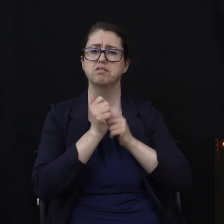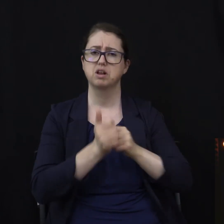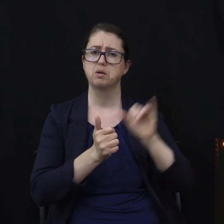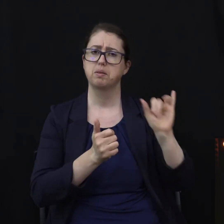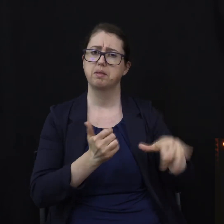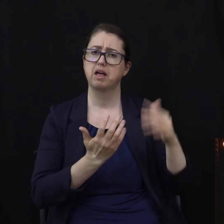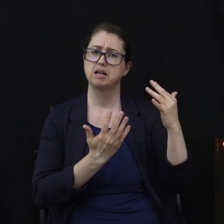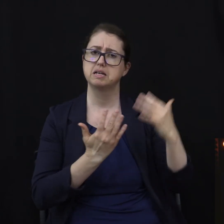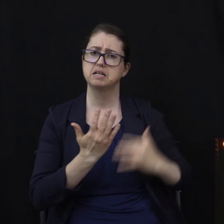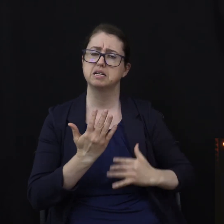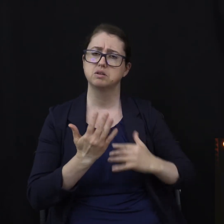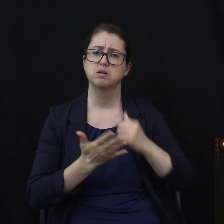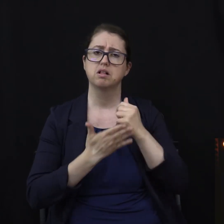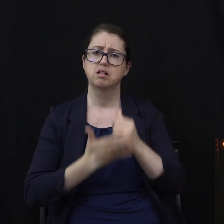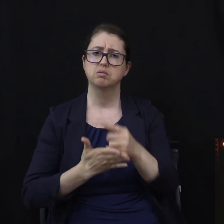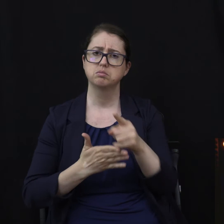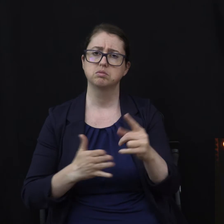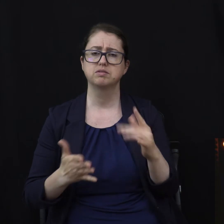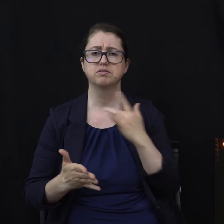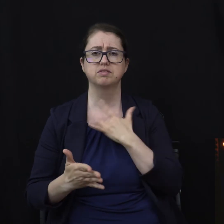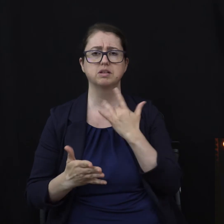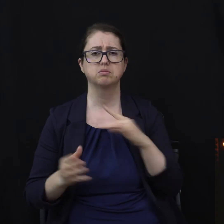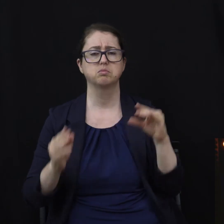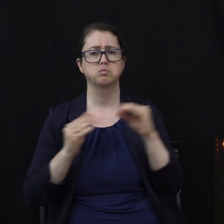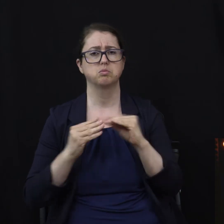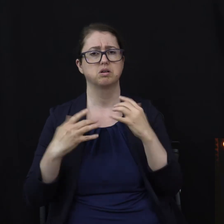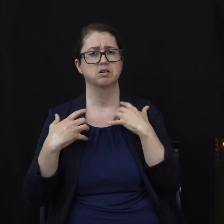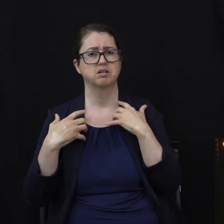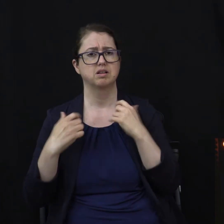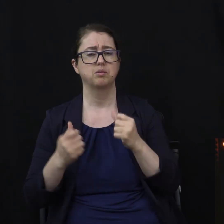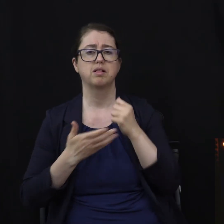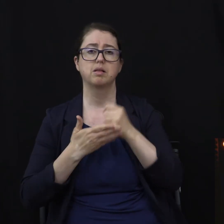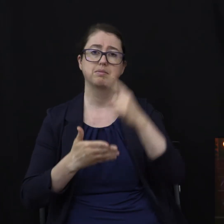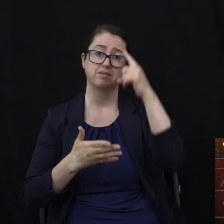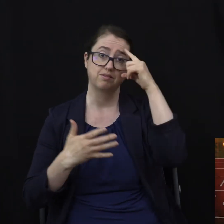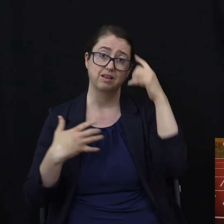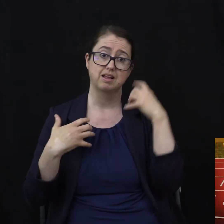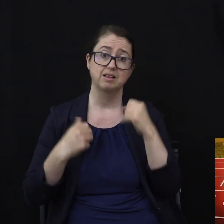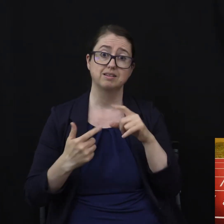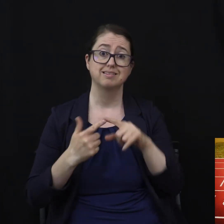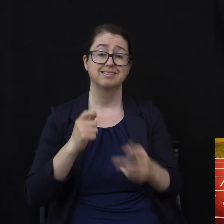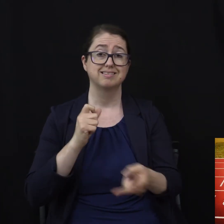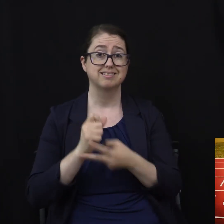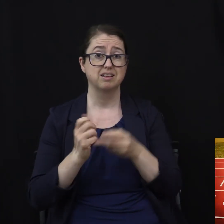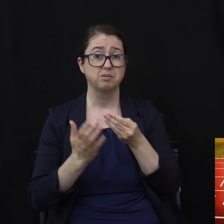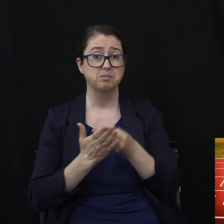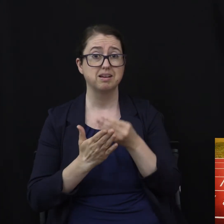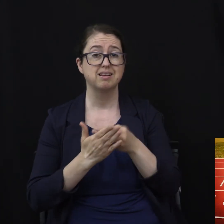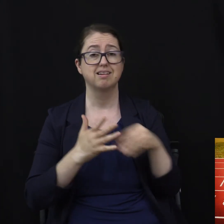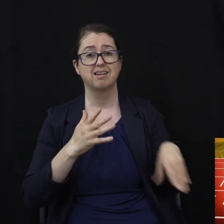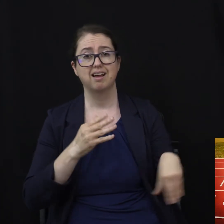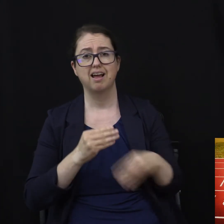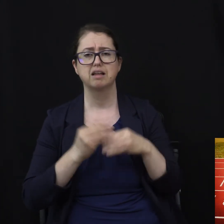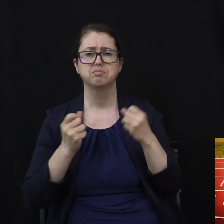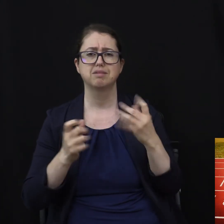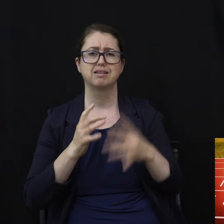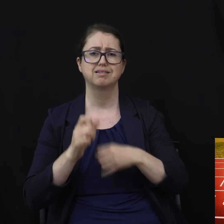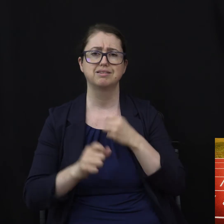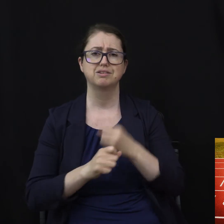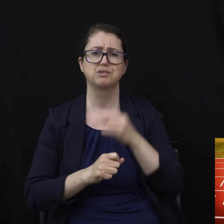but it will also improve your mental health, save you money, and add years to your life. Incidentally, this New Start